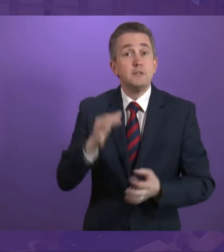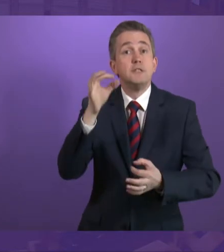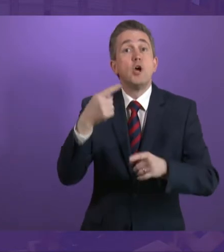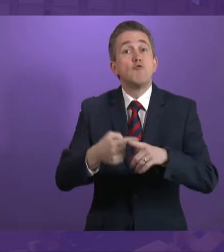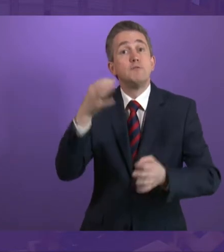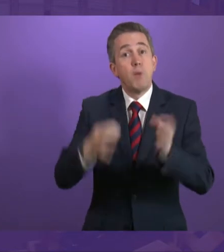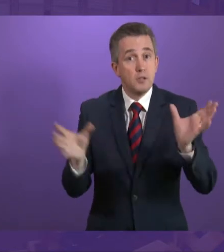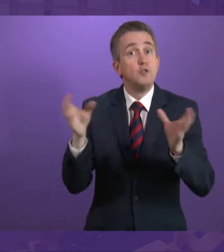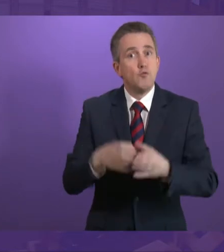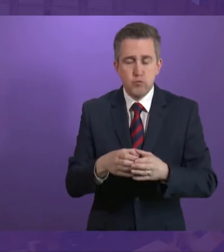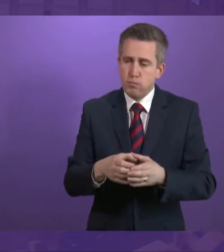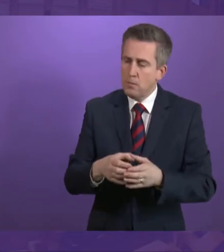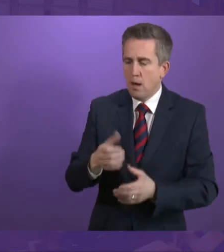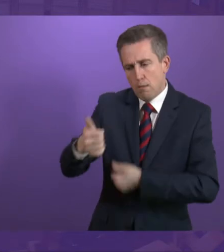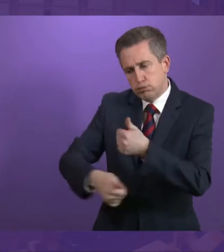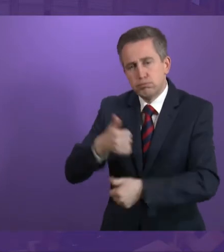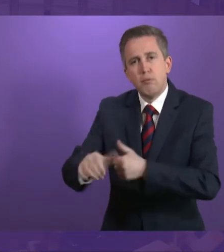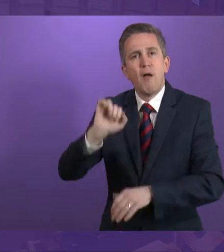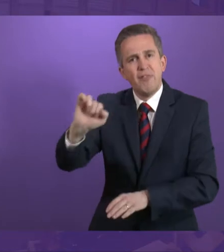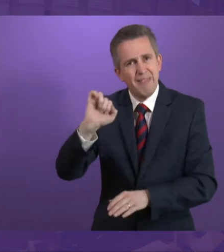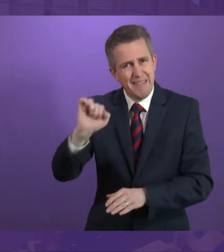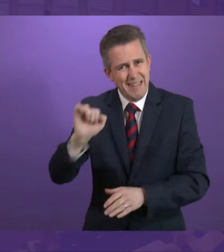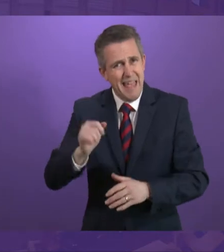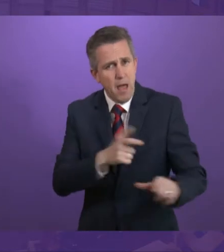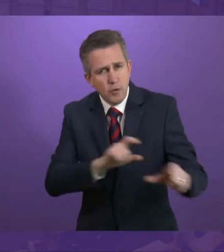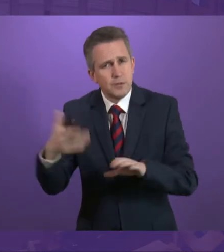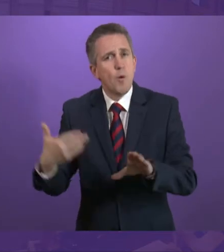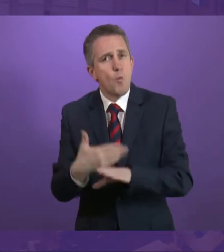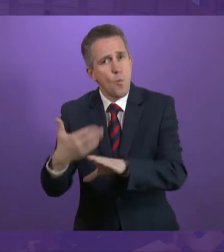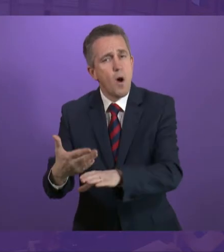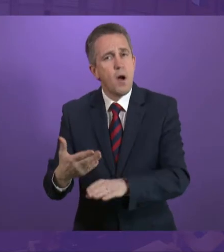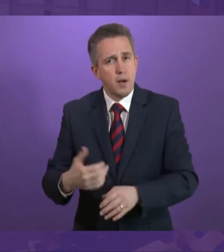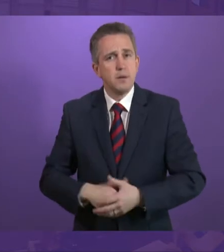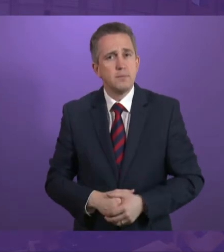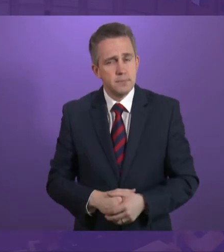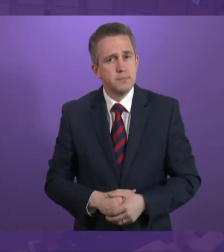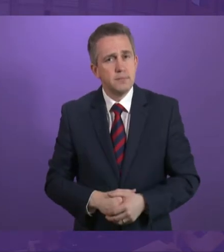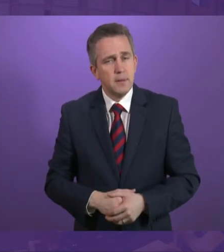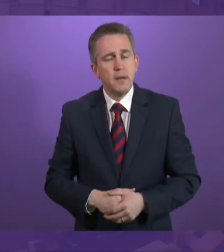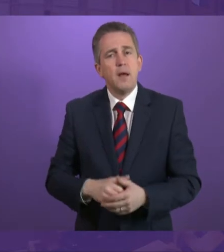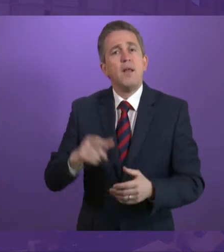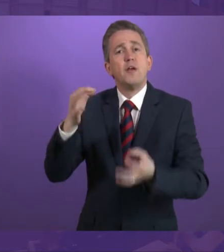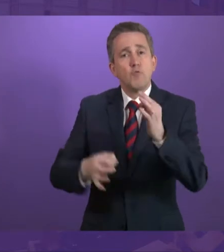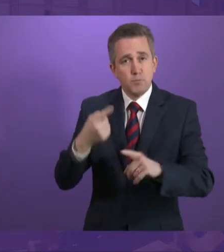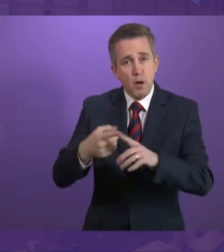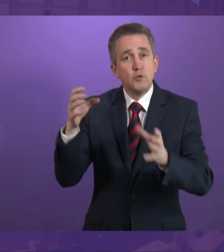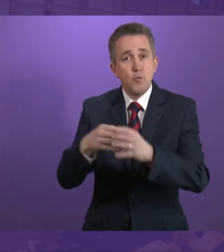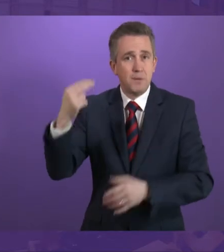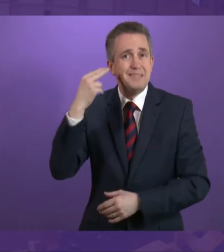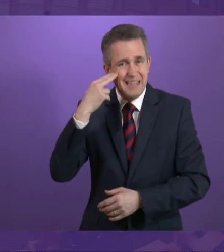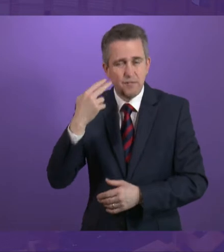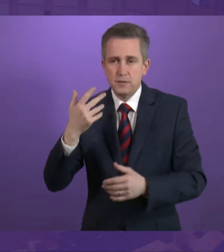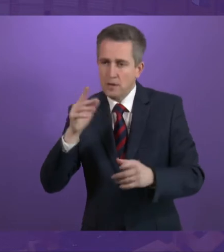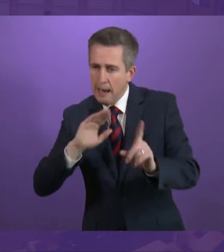the work that they have undertaken and wish them continued success with their endeavours to assist people who suffer